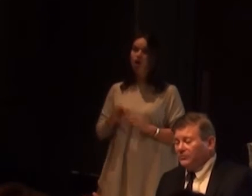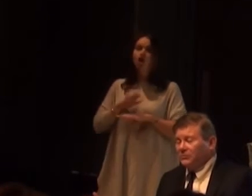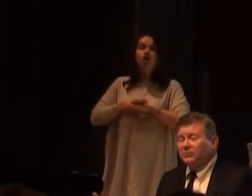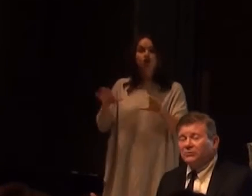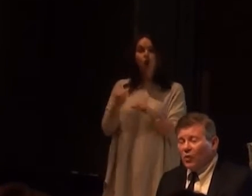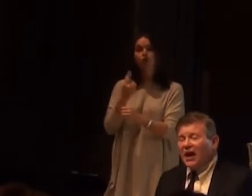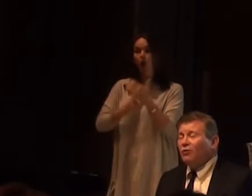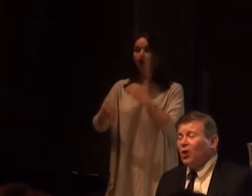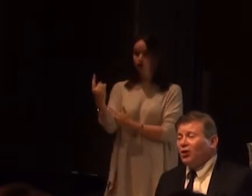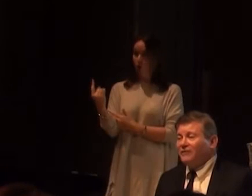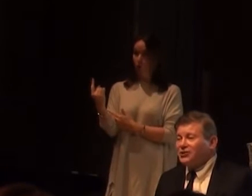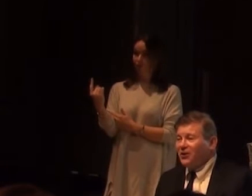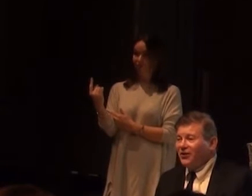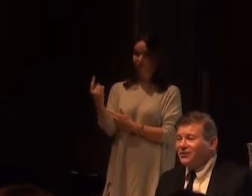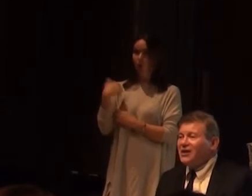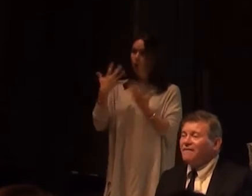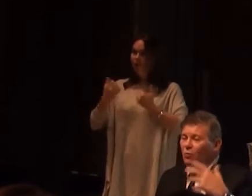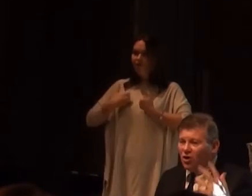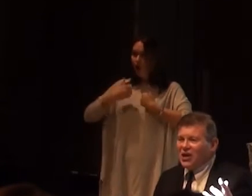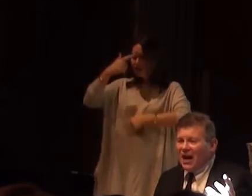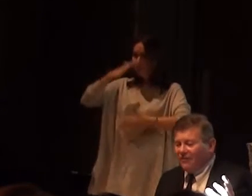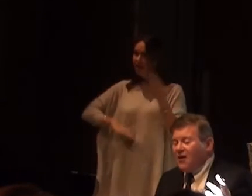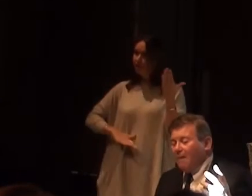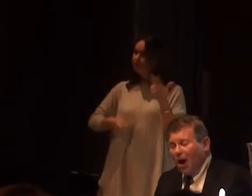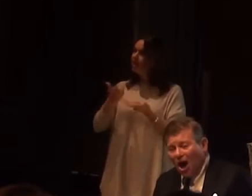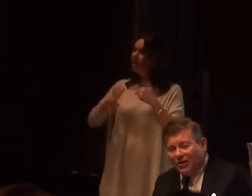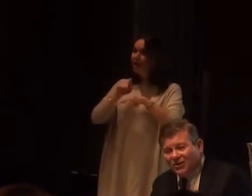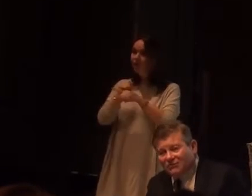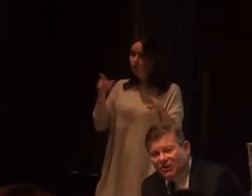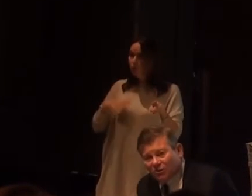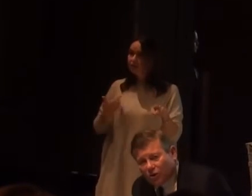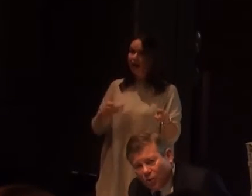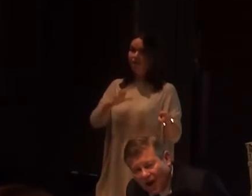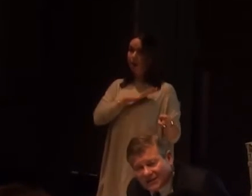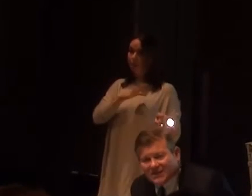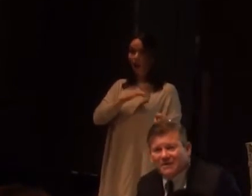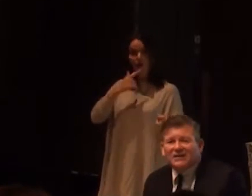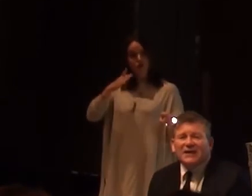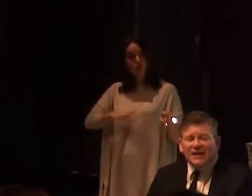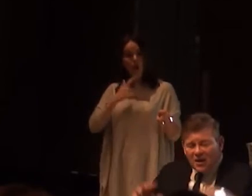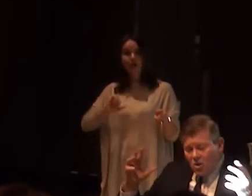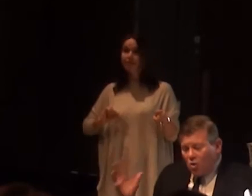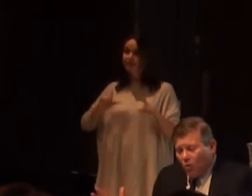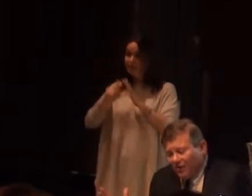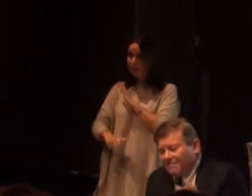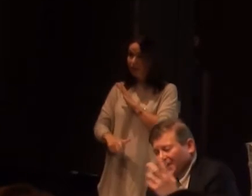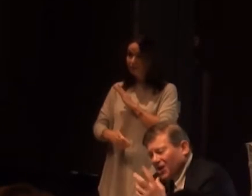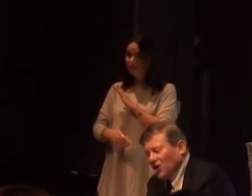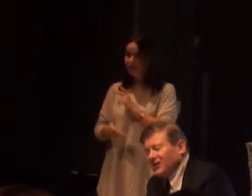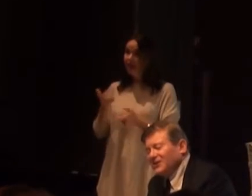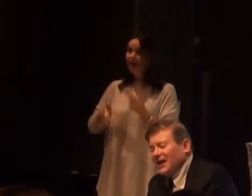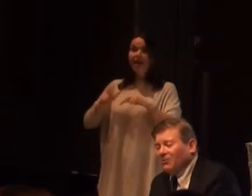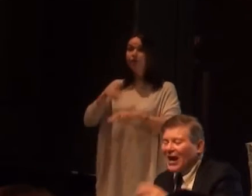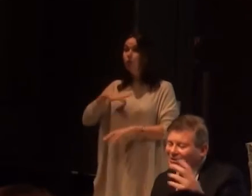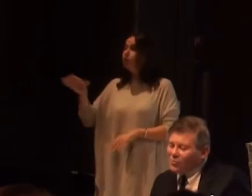your own. We have a world of experience. If you want to have a part that requires disability, whether it be